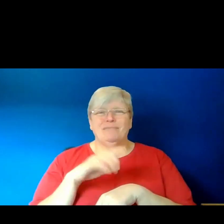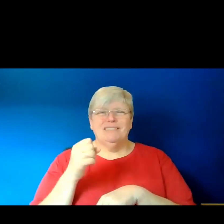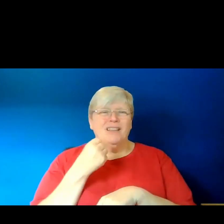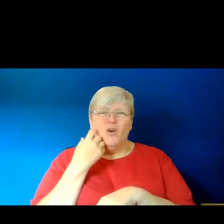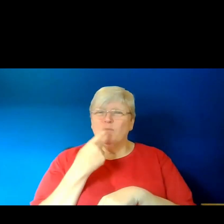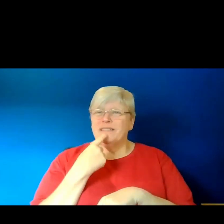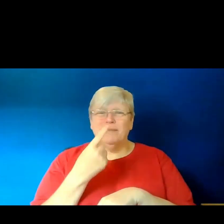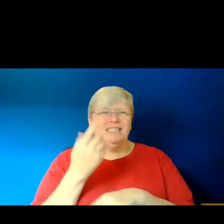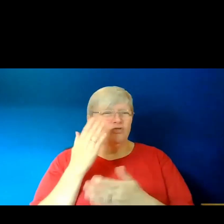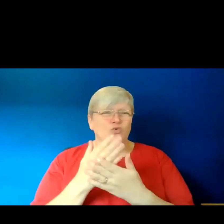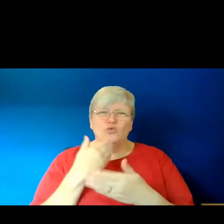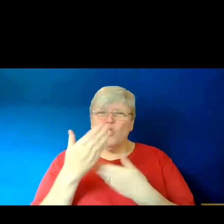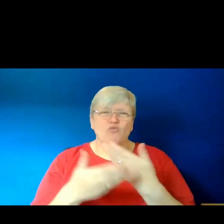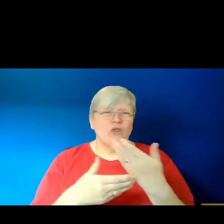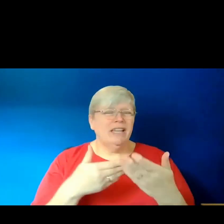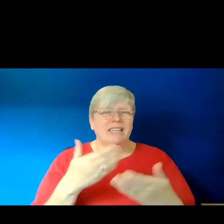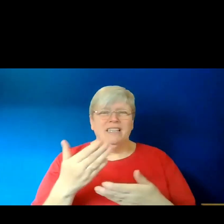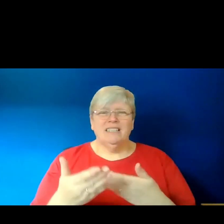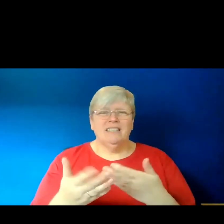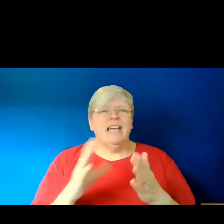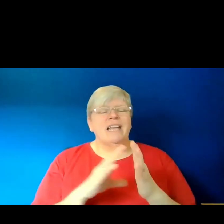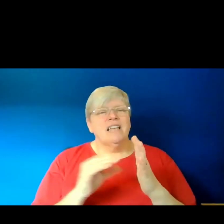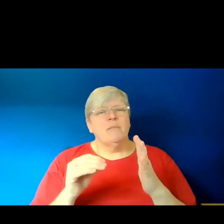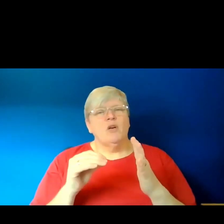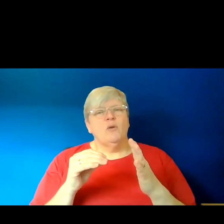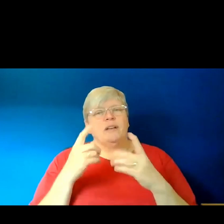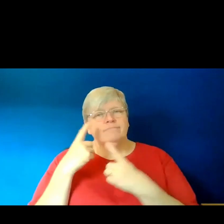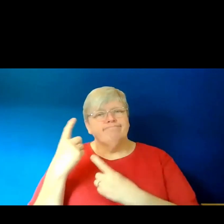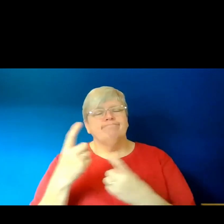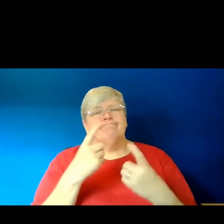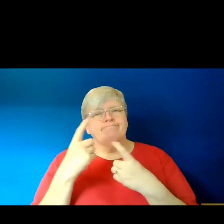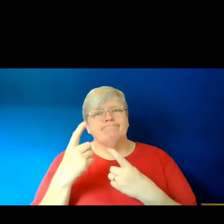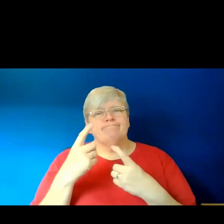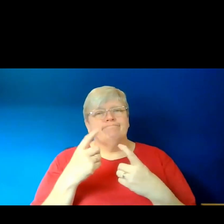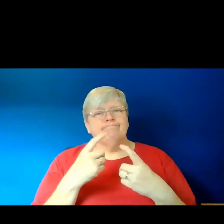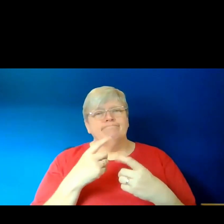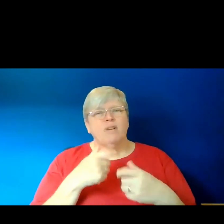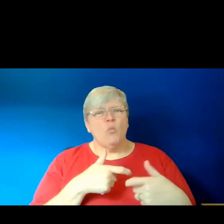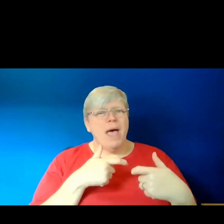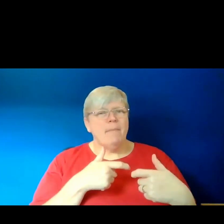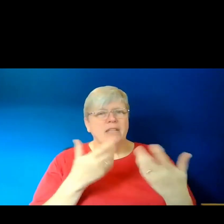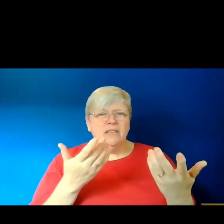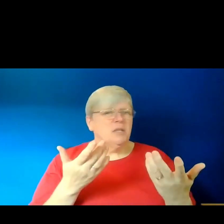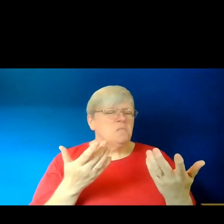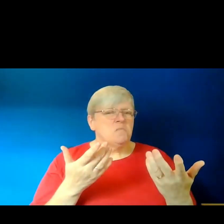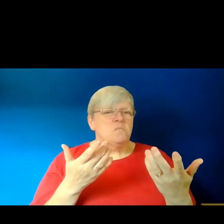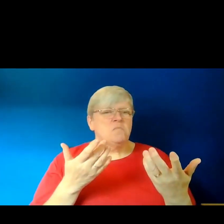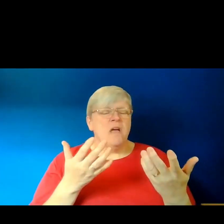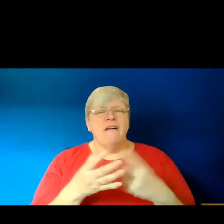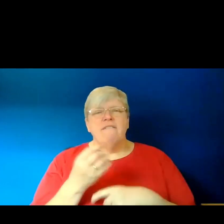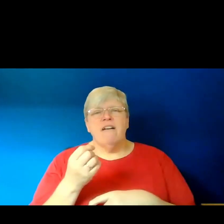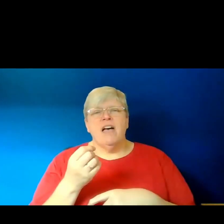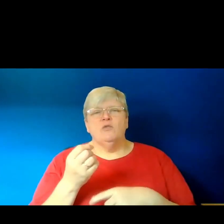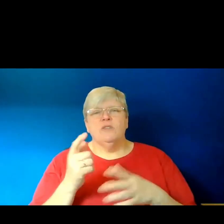Trin's story. So, for example, when I was looking at what weaponry I might mention in my poems, I found